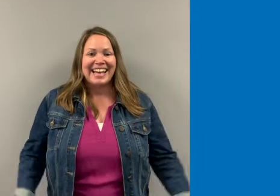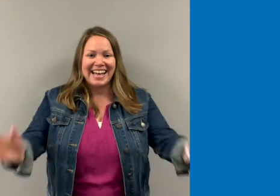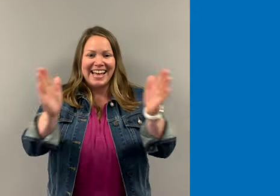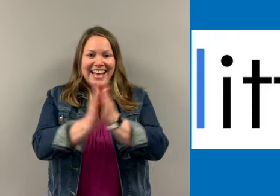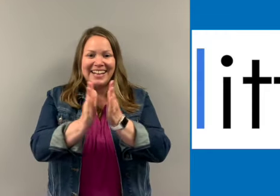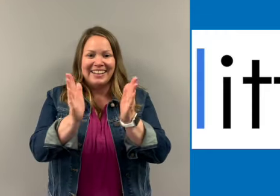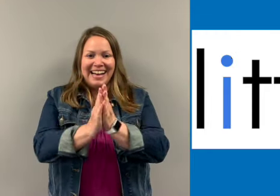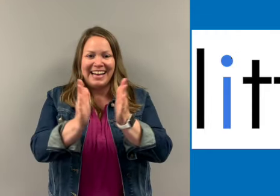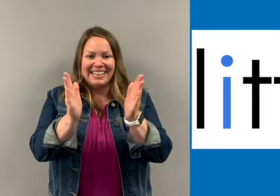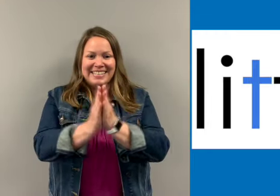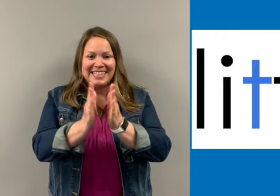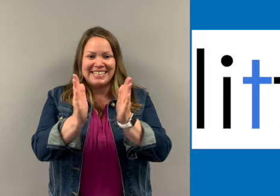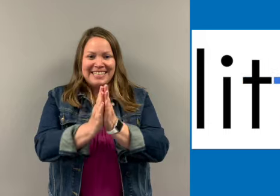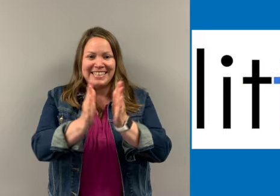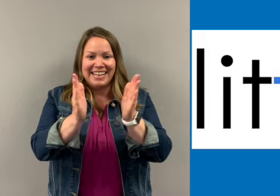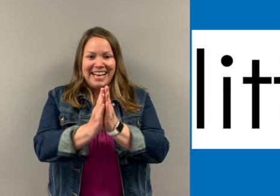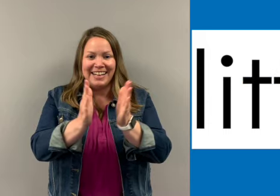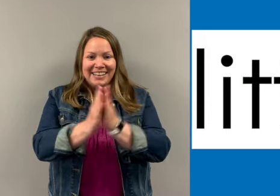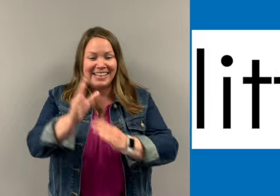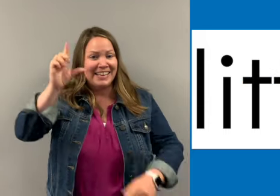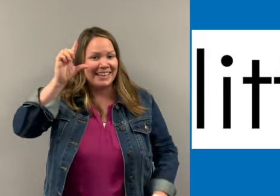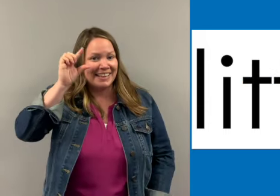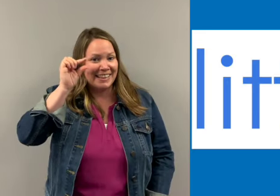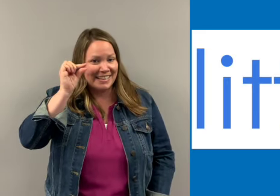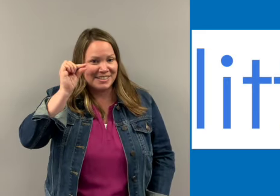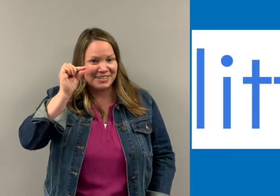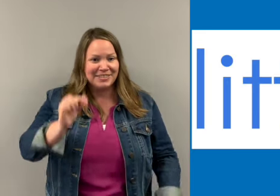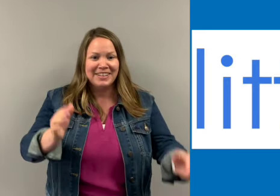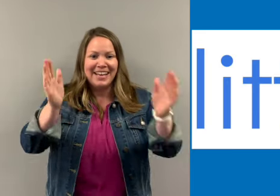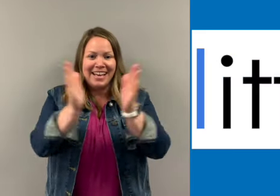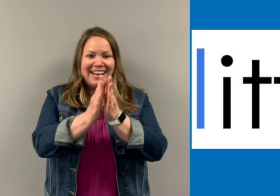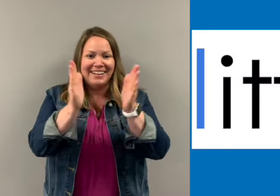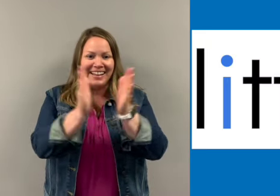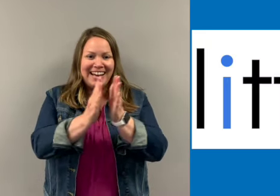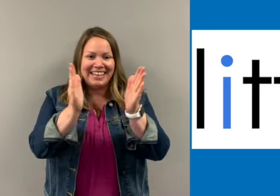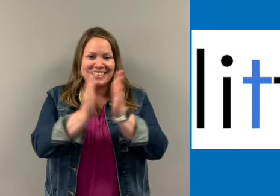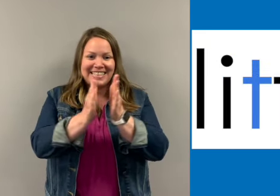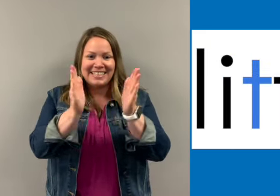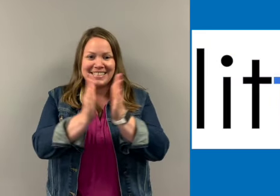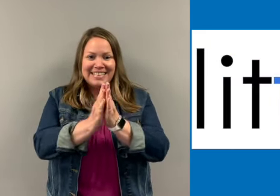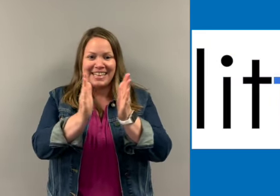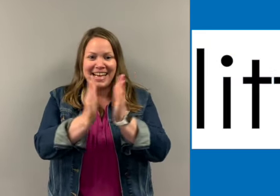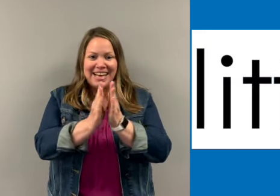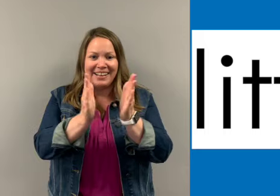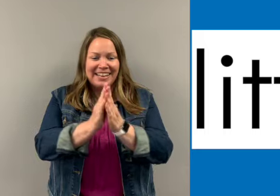L-I-T-T-L-E, little. L-I-T-T-L-E,